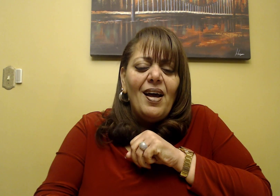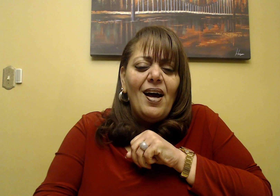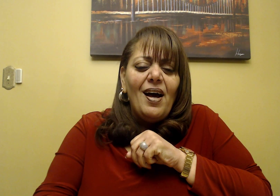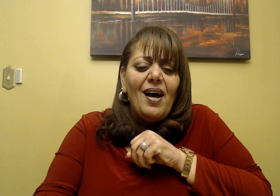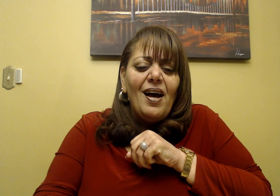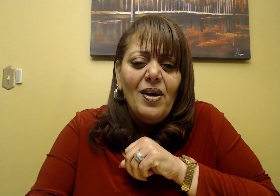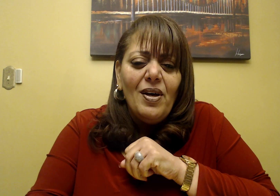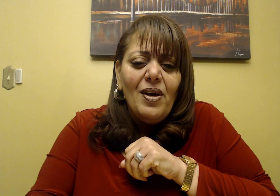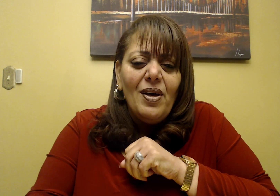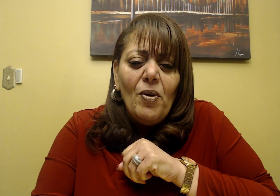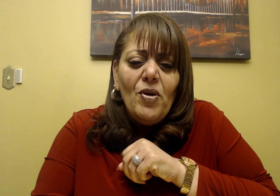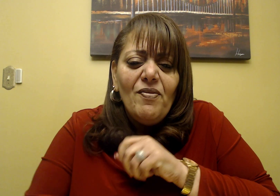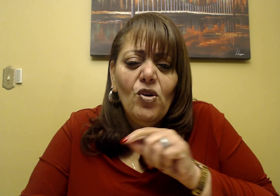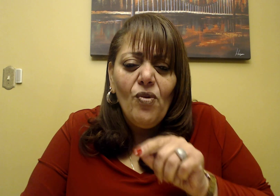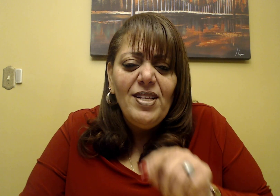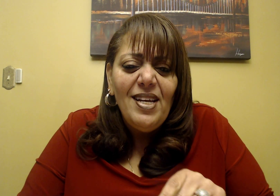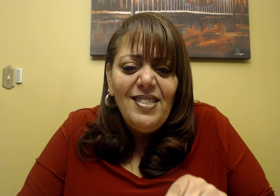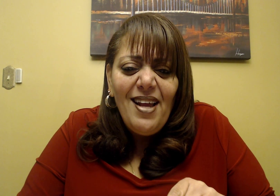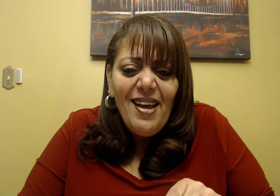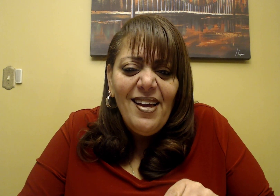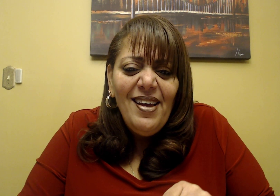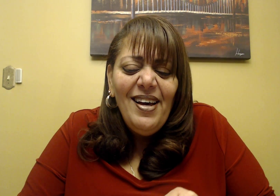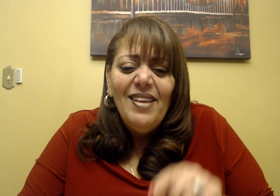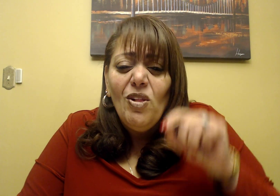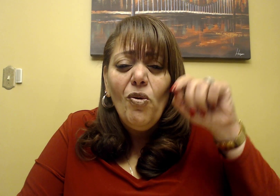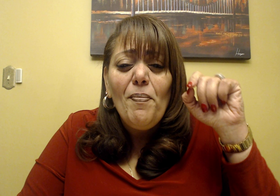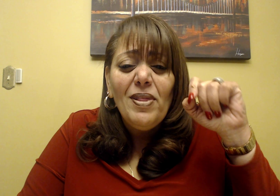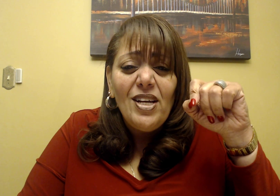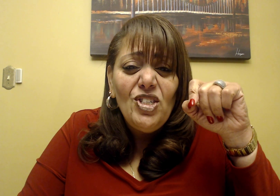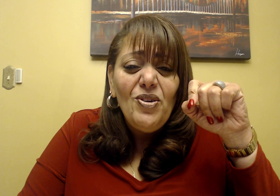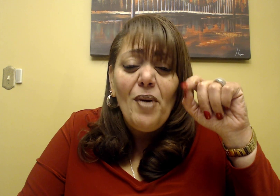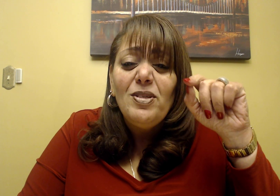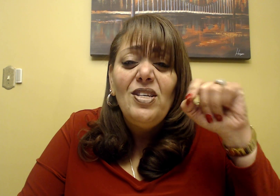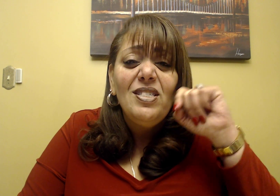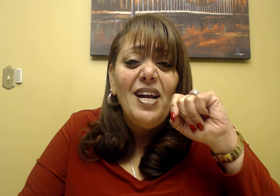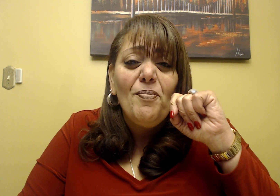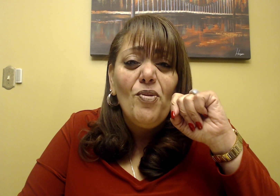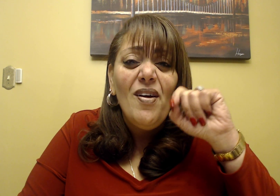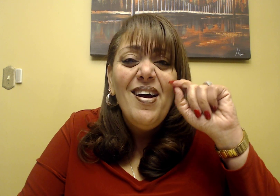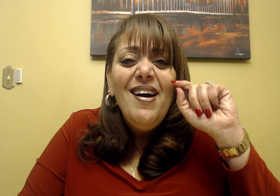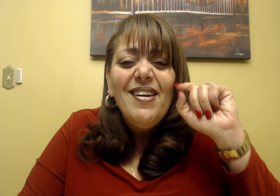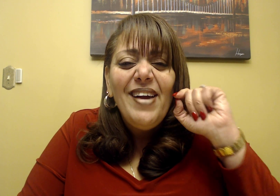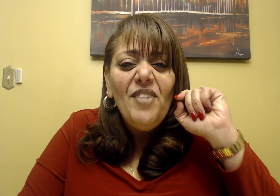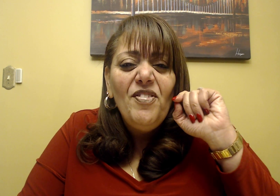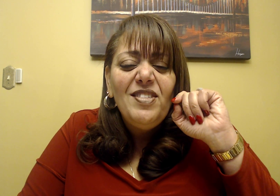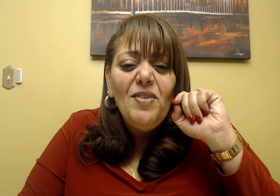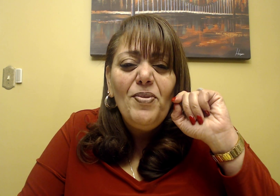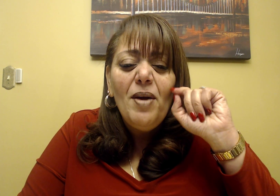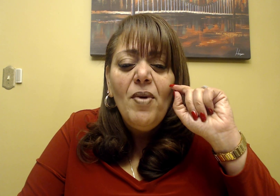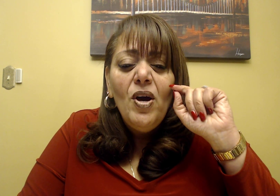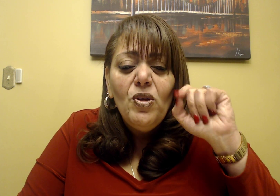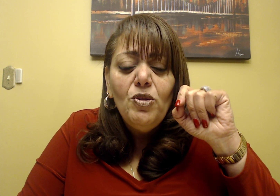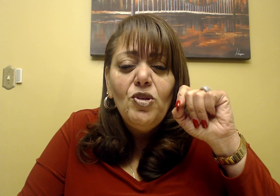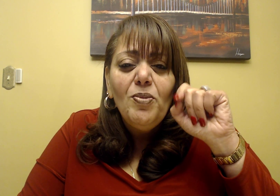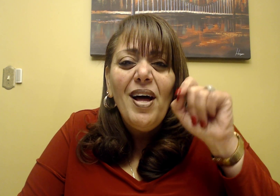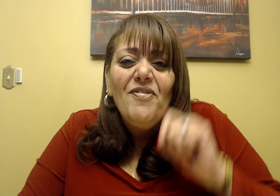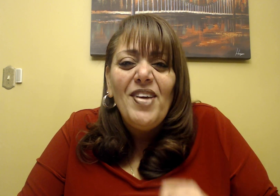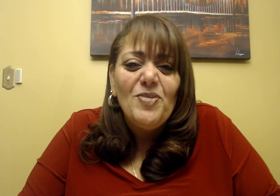Hallelujah. Well, you have a great day today. The Lord bless you. I will see you tonight at prayer, 9.15 p.m. YouTube Live, Facebook